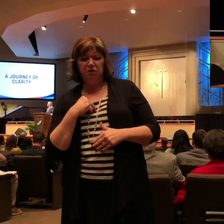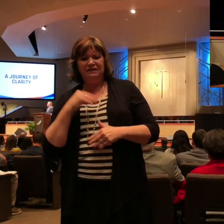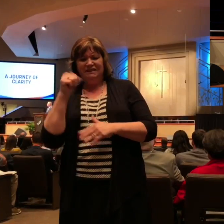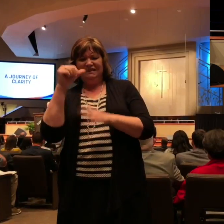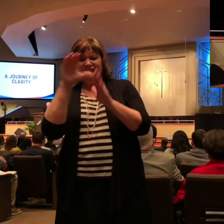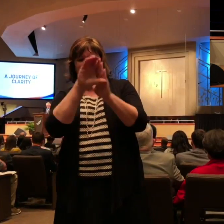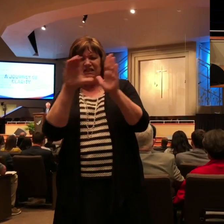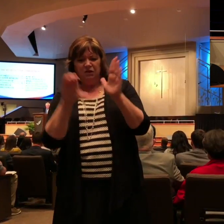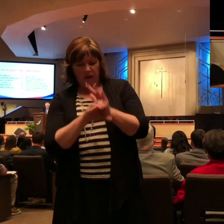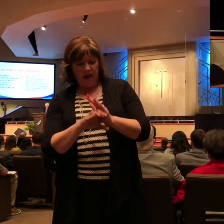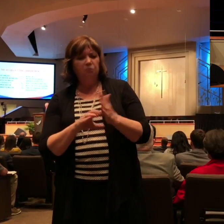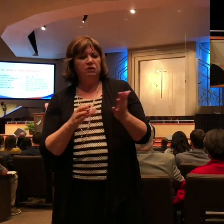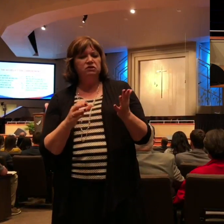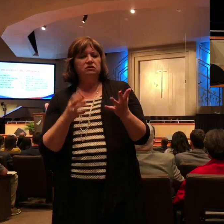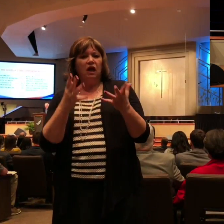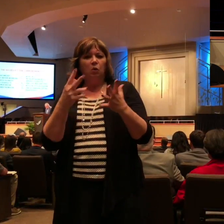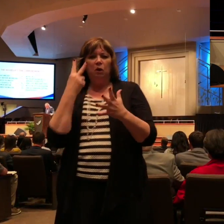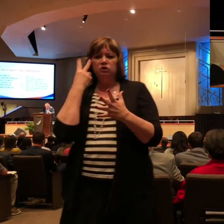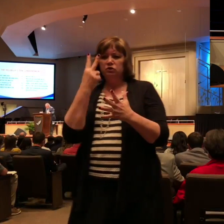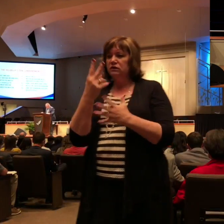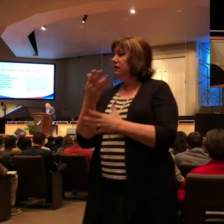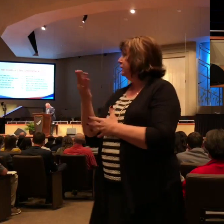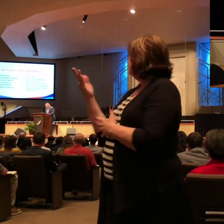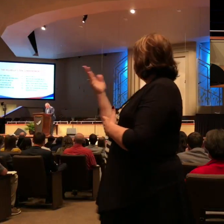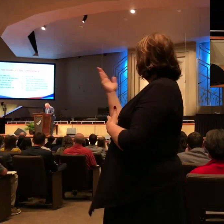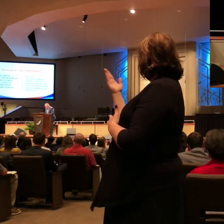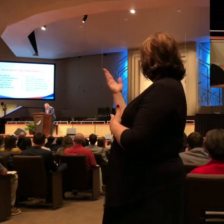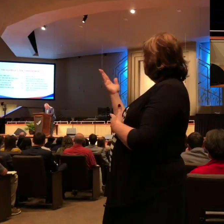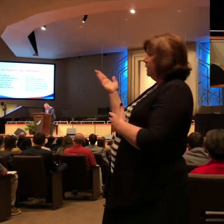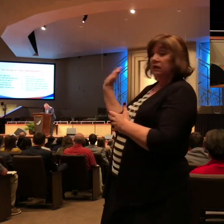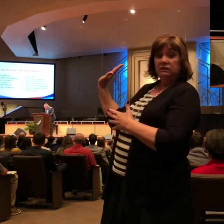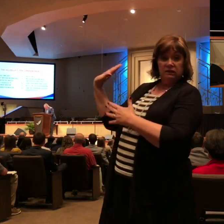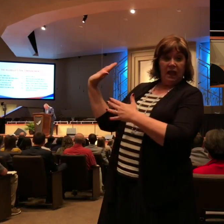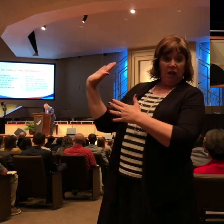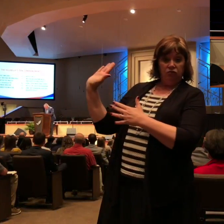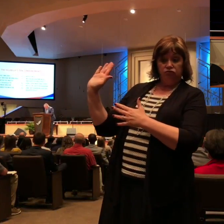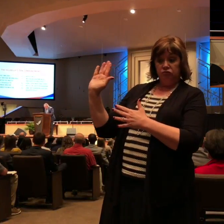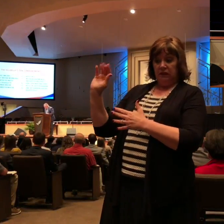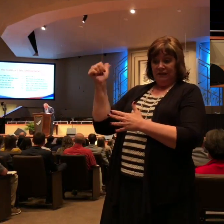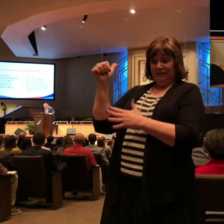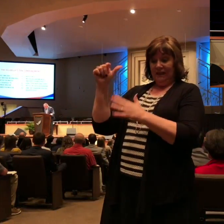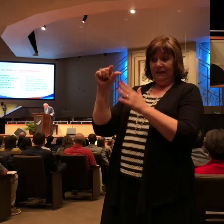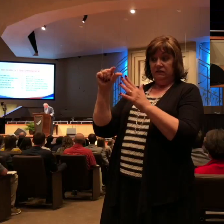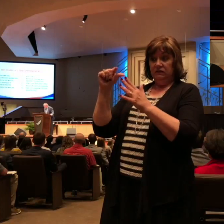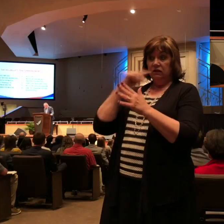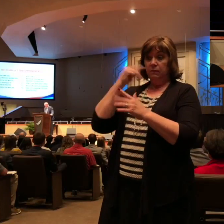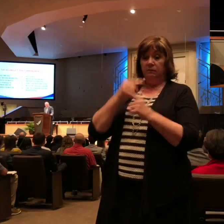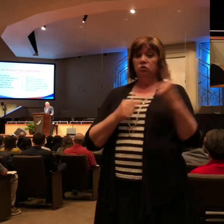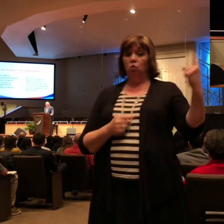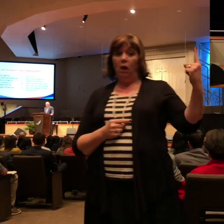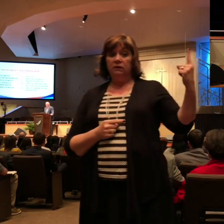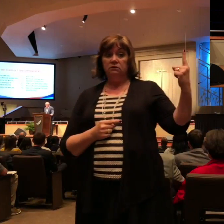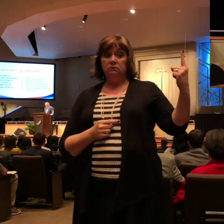simplified them just a bit. I wanted you to see them. This was their version of the Ten Commandments. Number one, just one God.